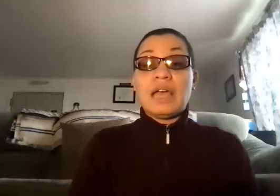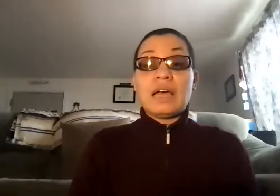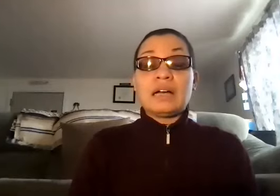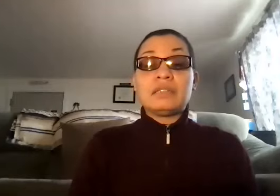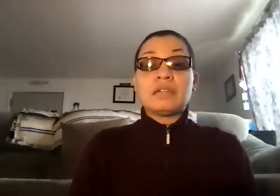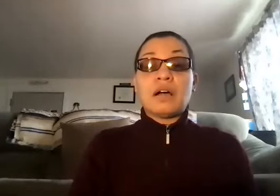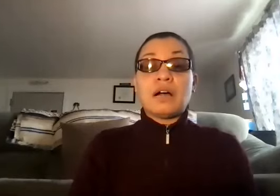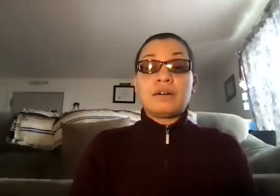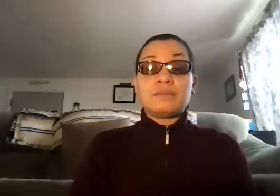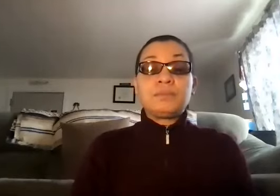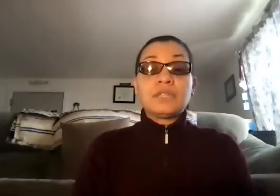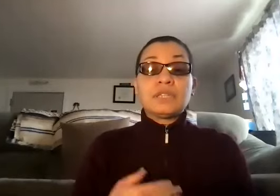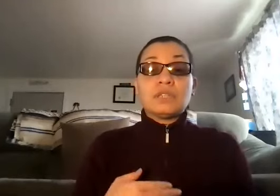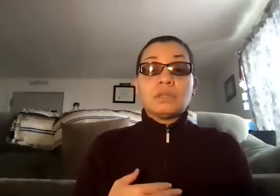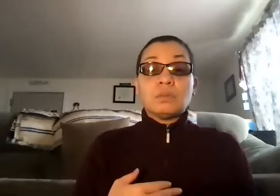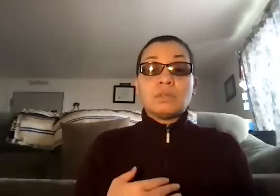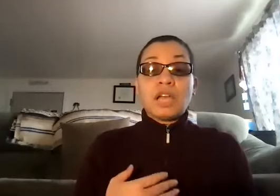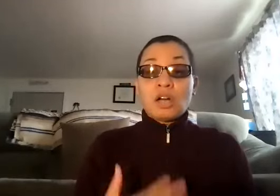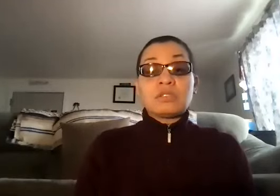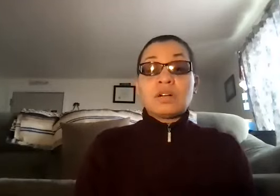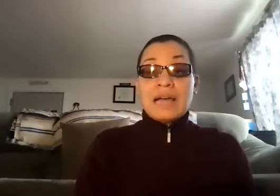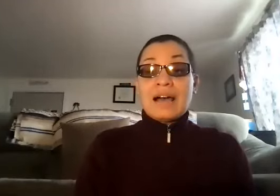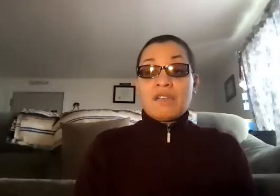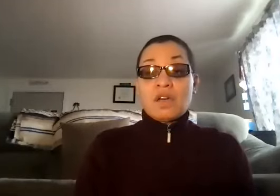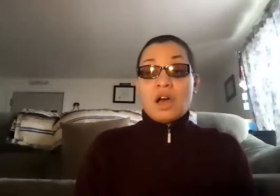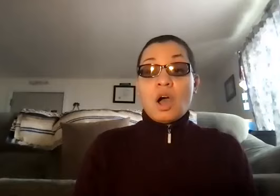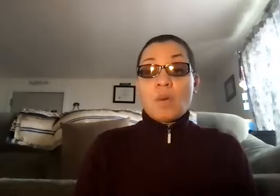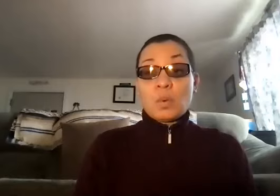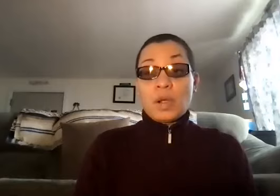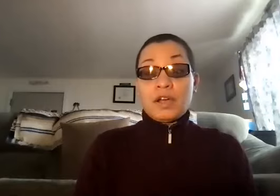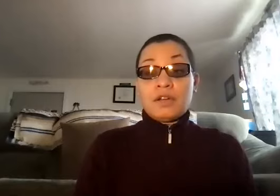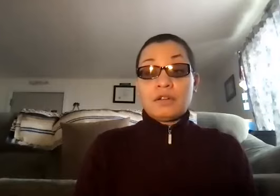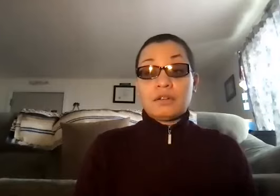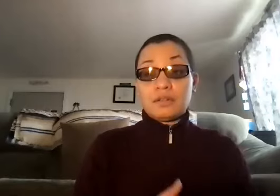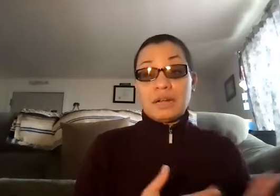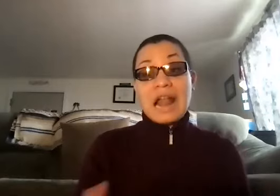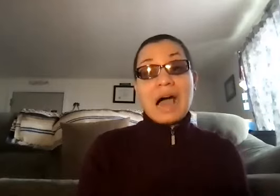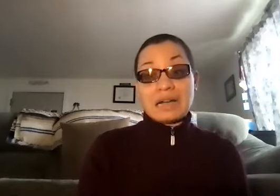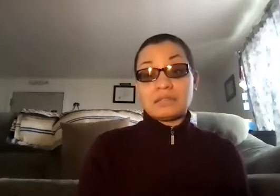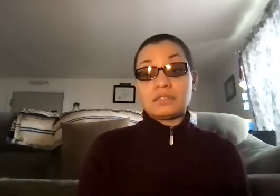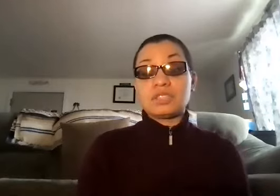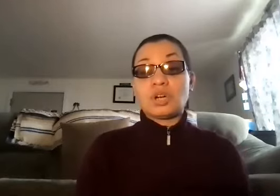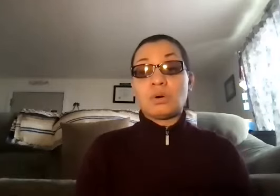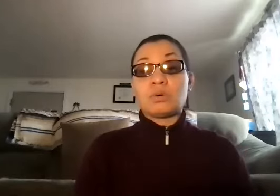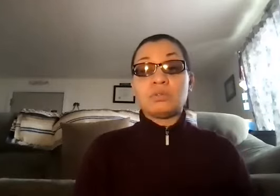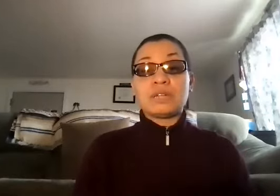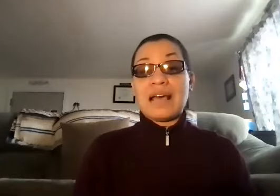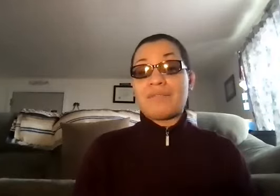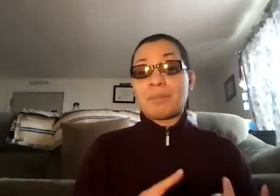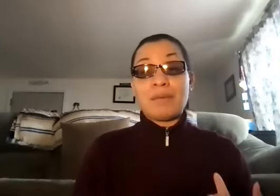And they also have a HomeAware line. So you can have a baby